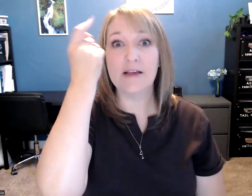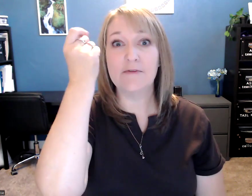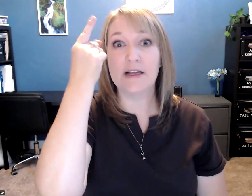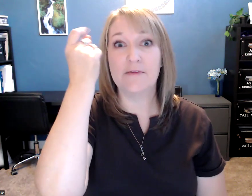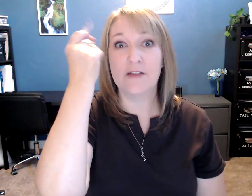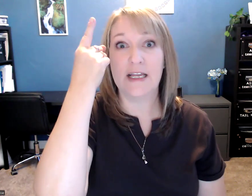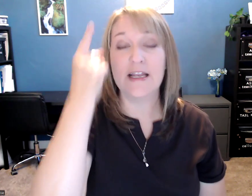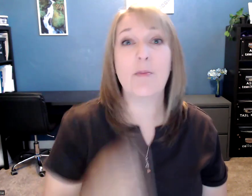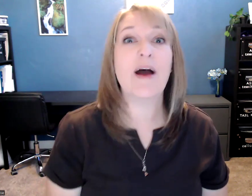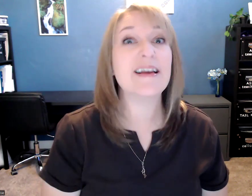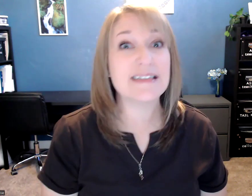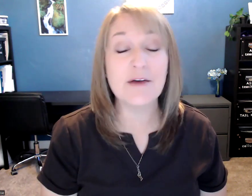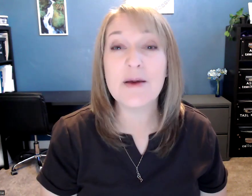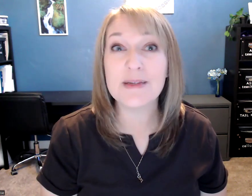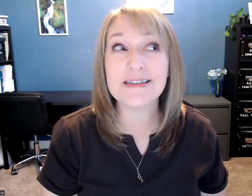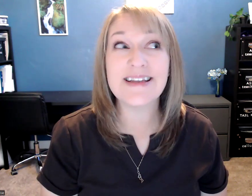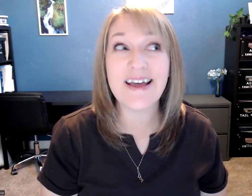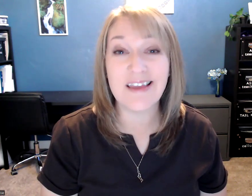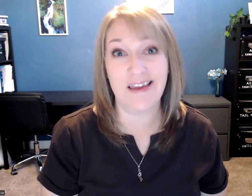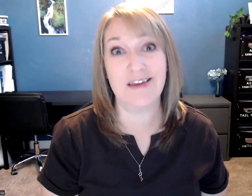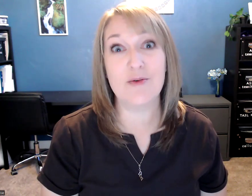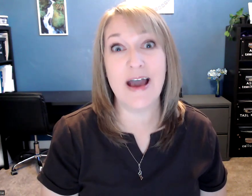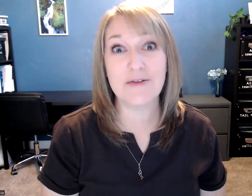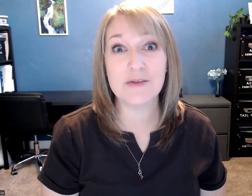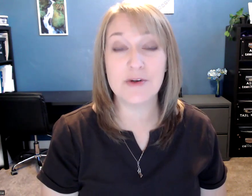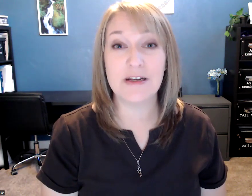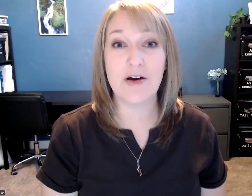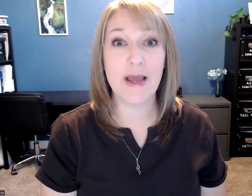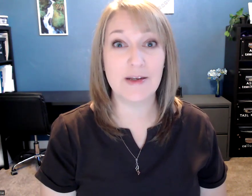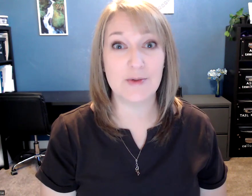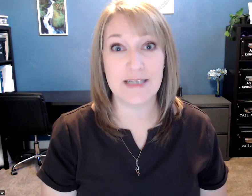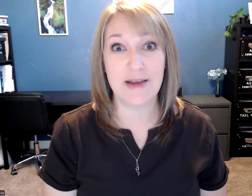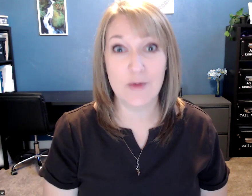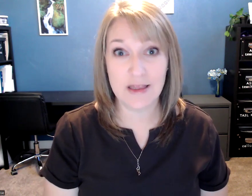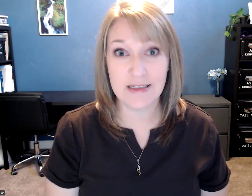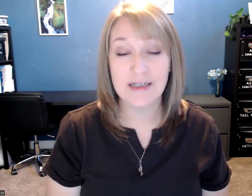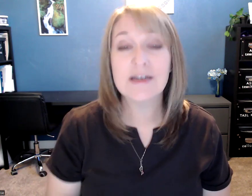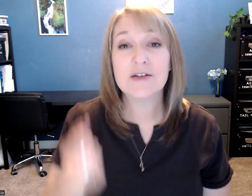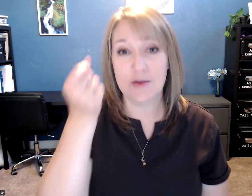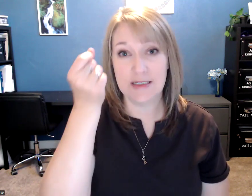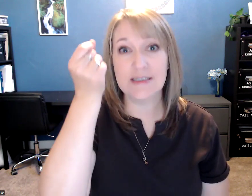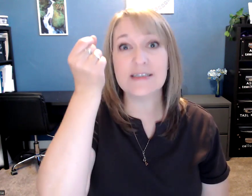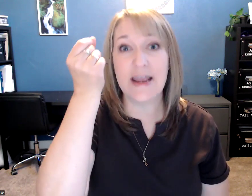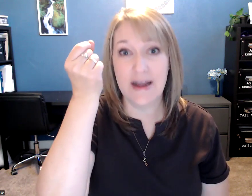flick, flick, flick. Now, by itself, that means nothing. You have to put a non-manual sign with it. So this is the sign,